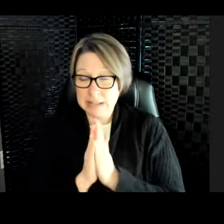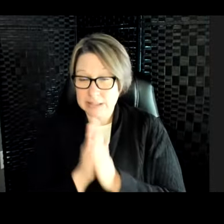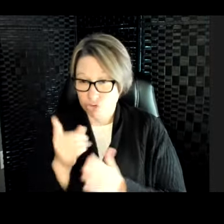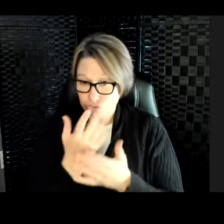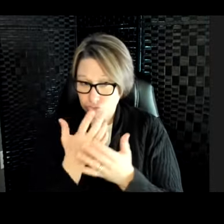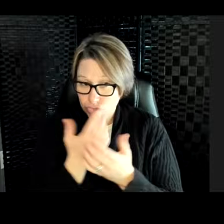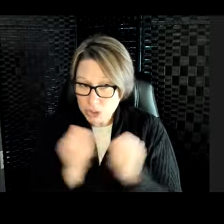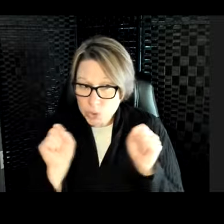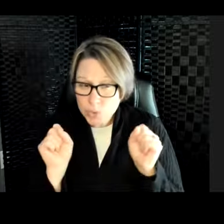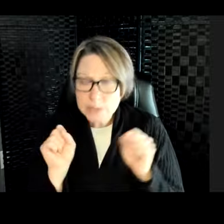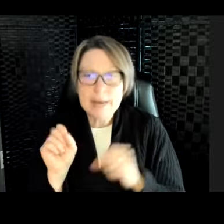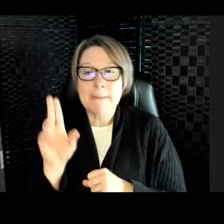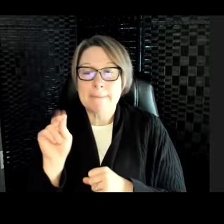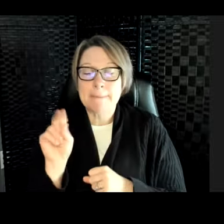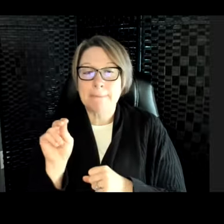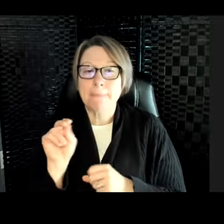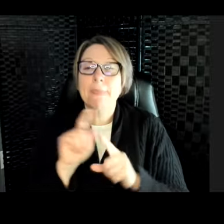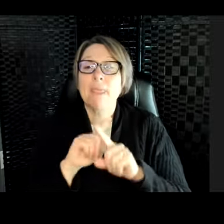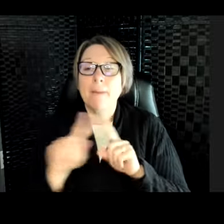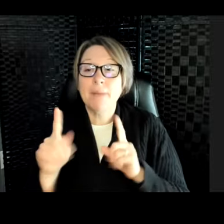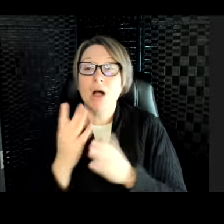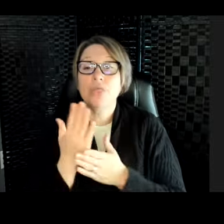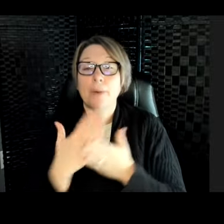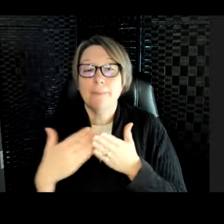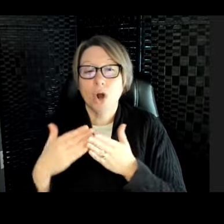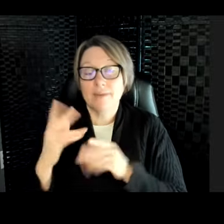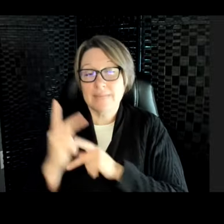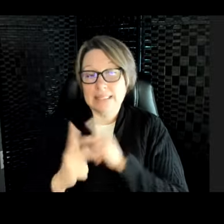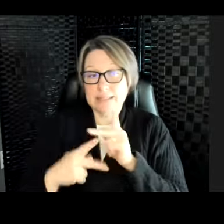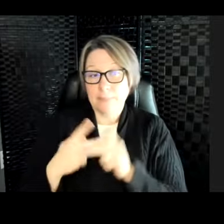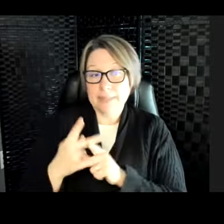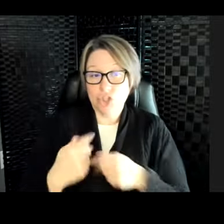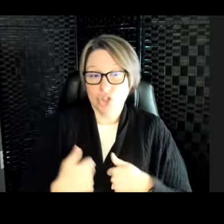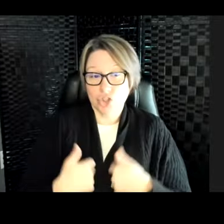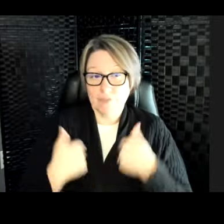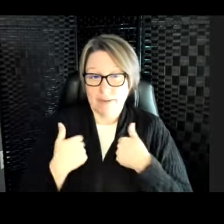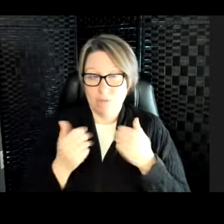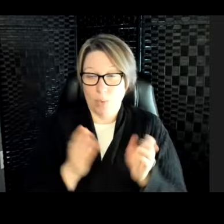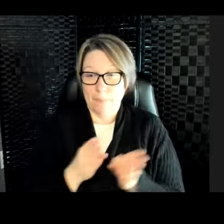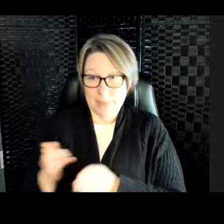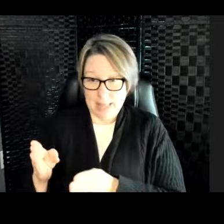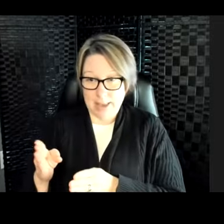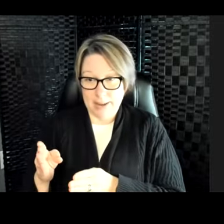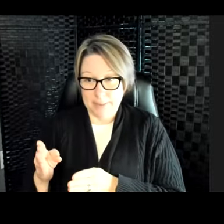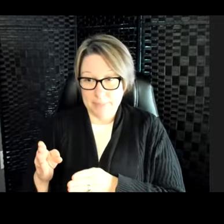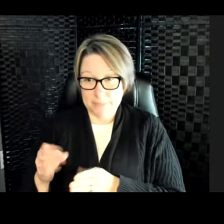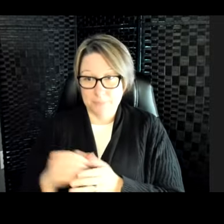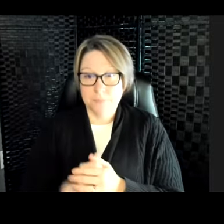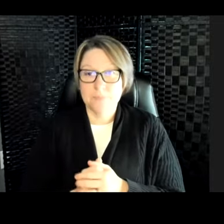are part of what we call a species survival plan. Meaning that if the